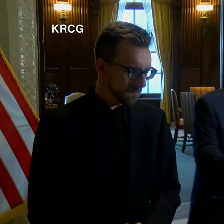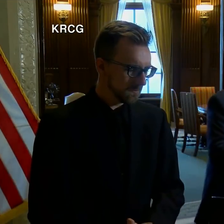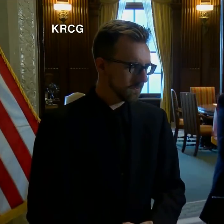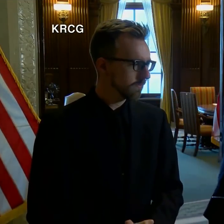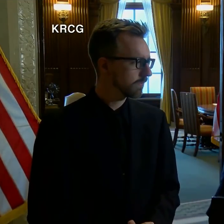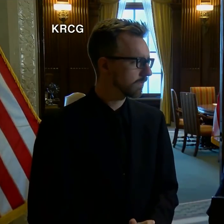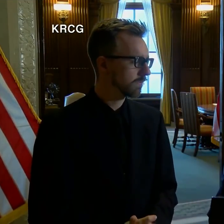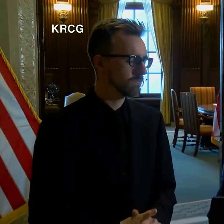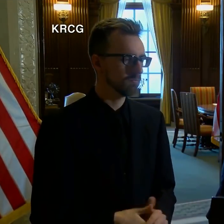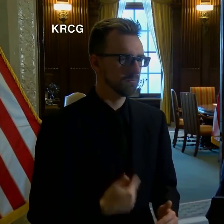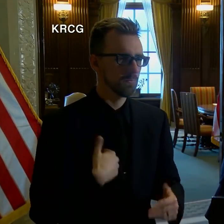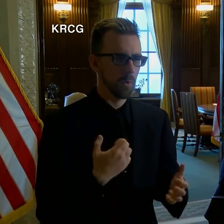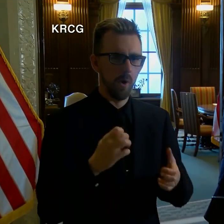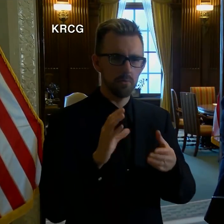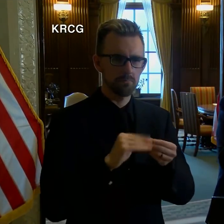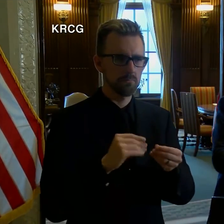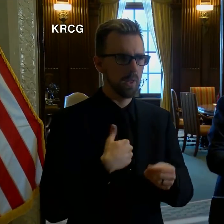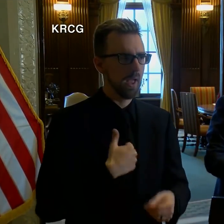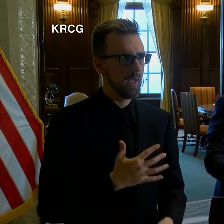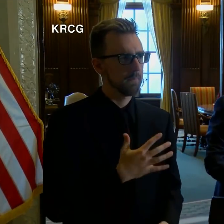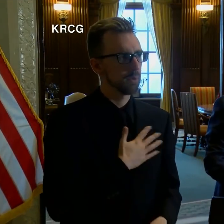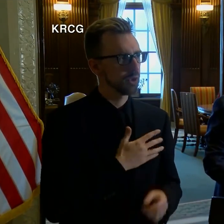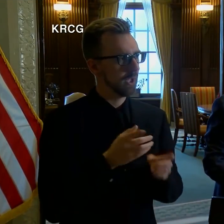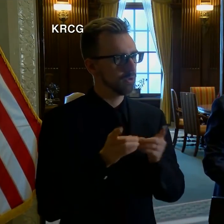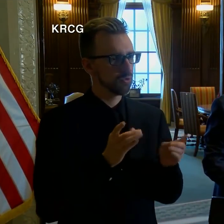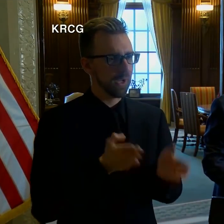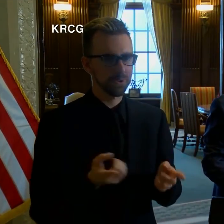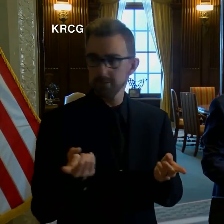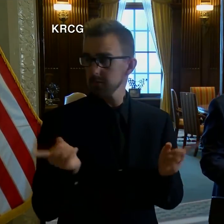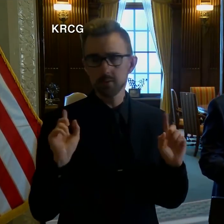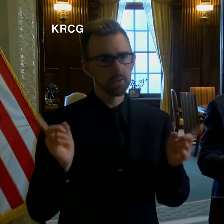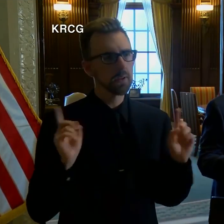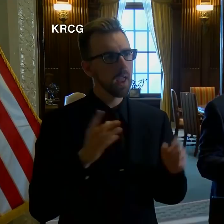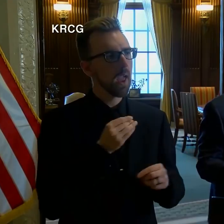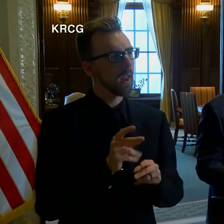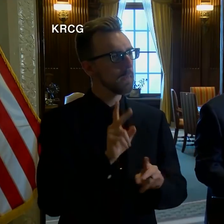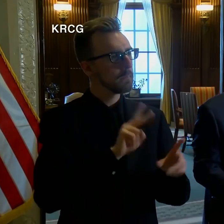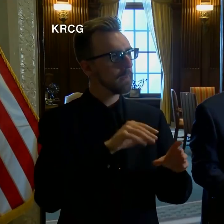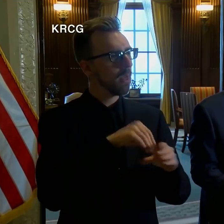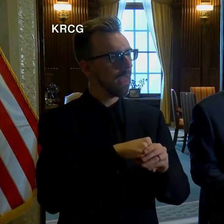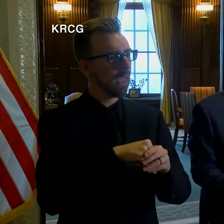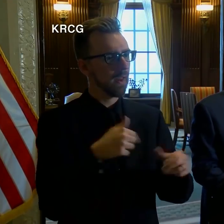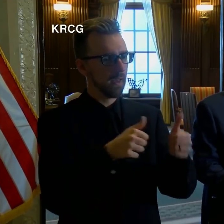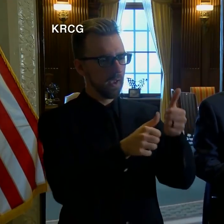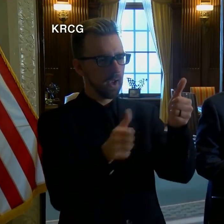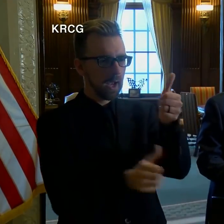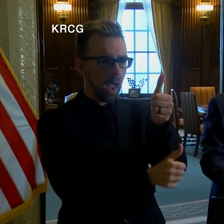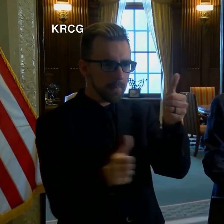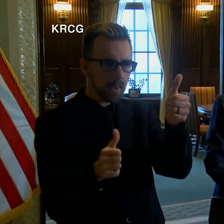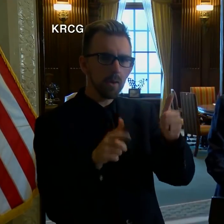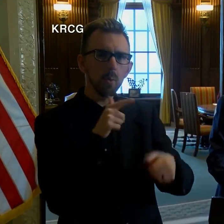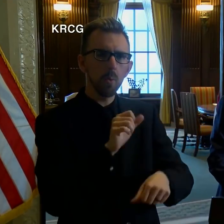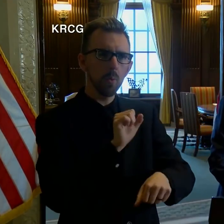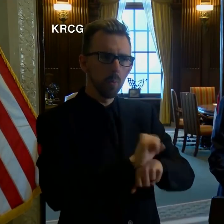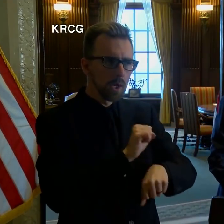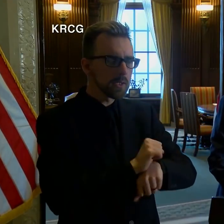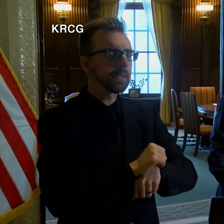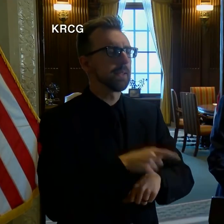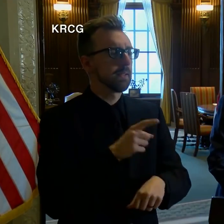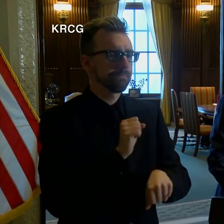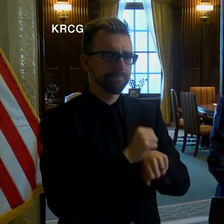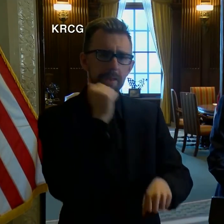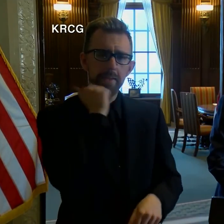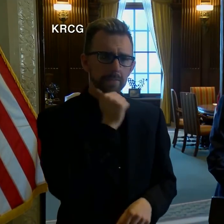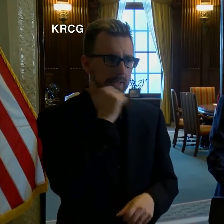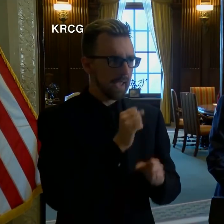Let me just say how much I appreciate the directors and the people in the cabinet for working, for working every